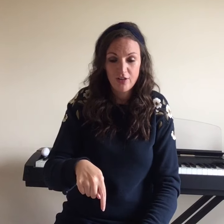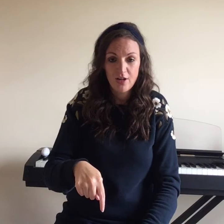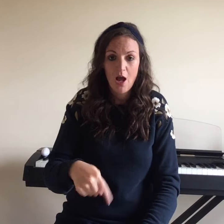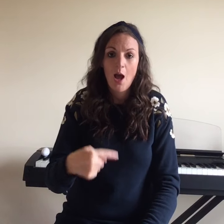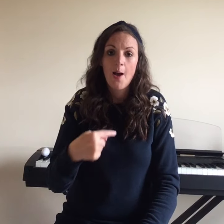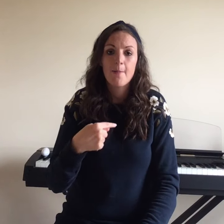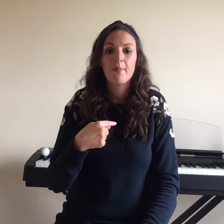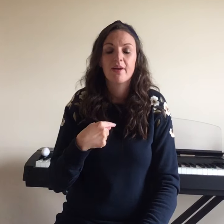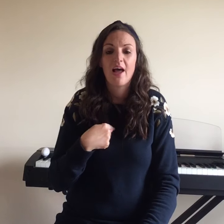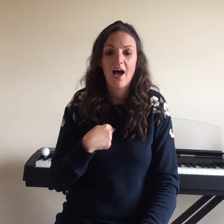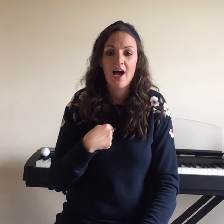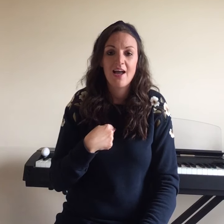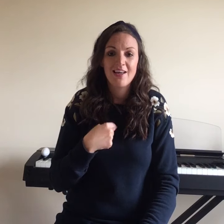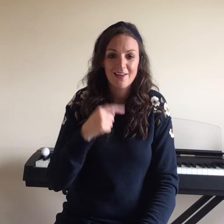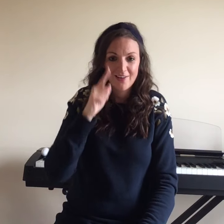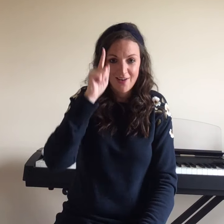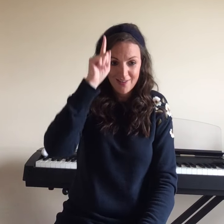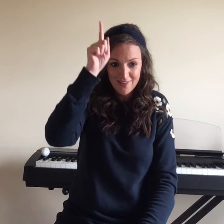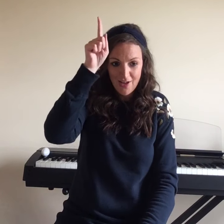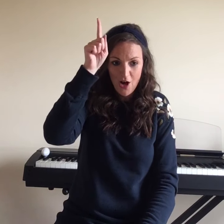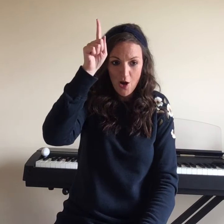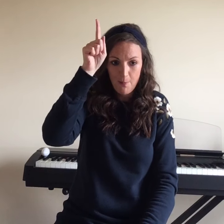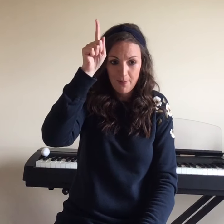but I got up.